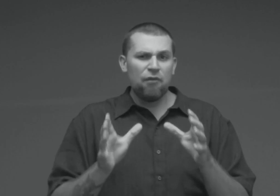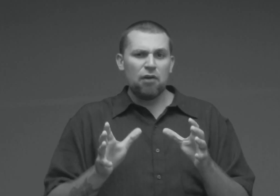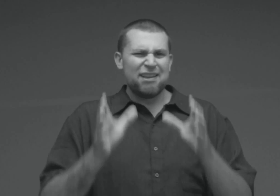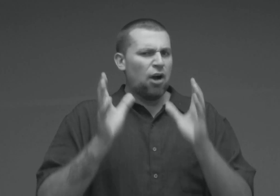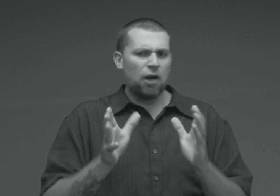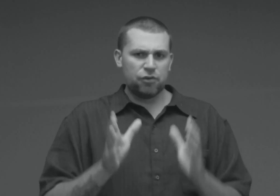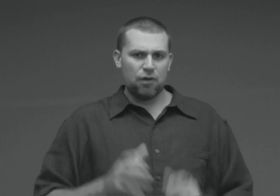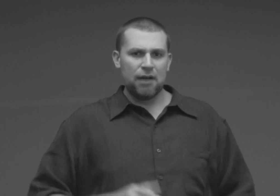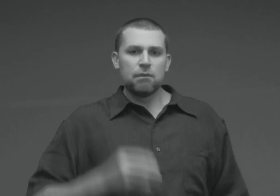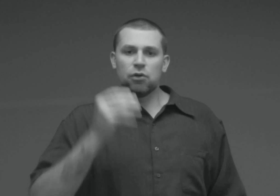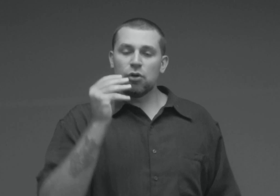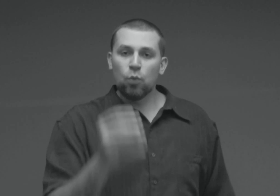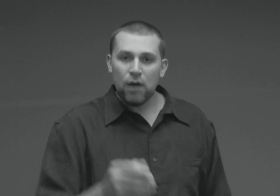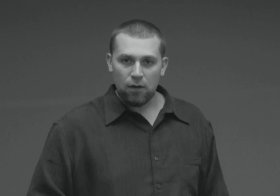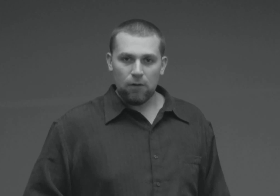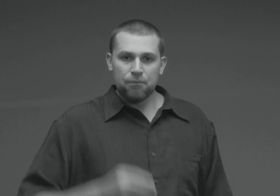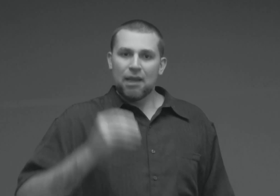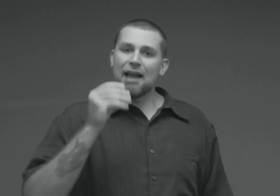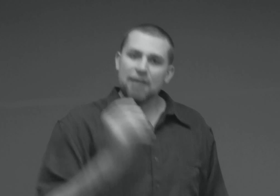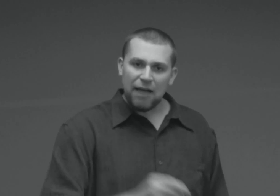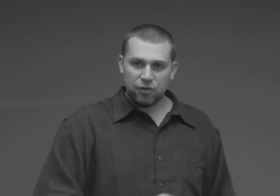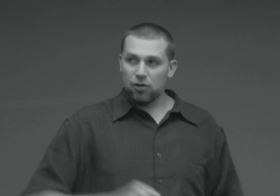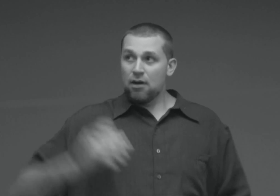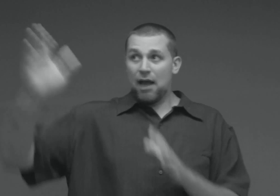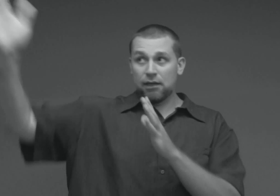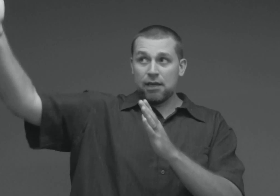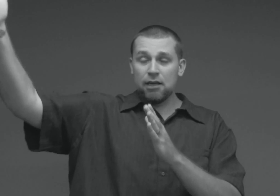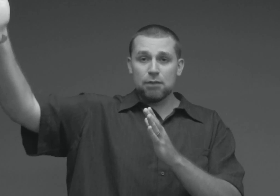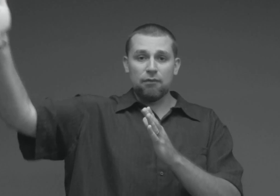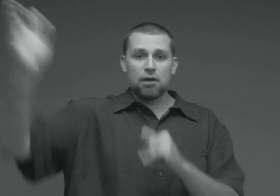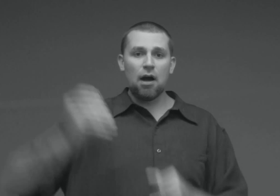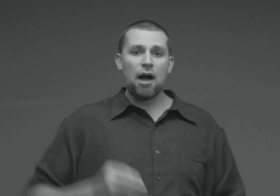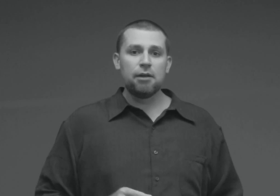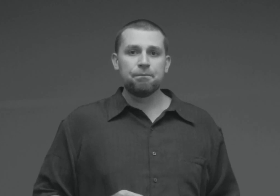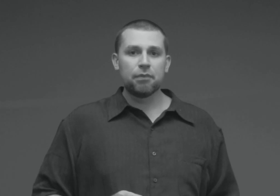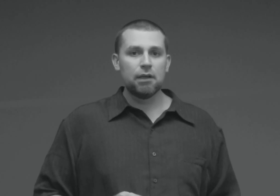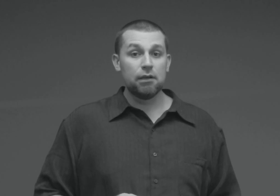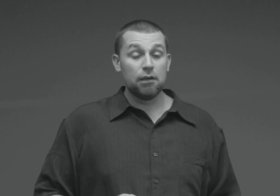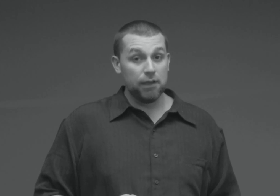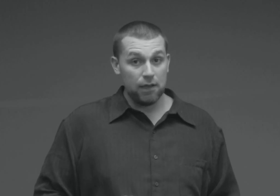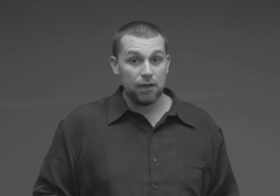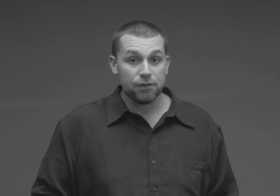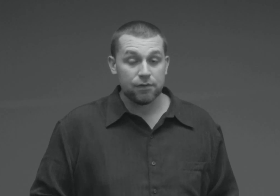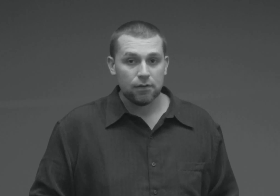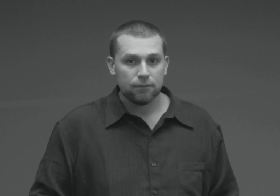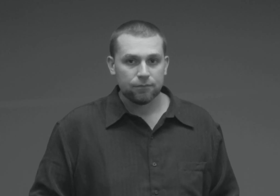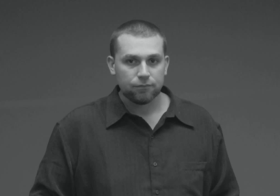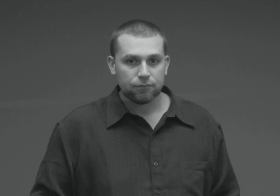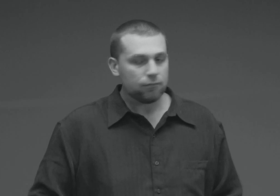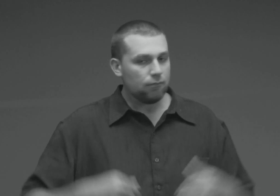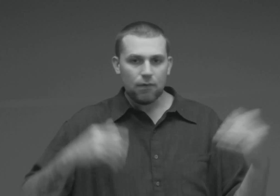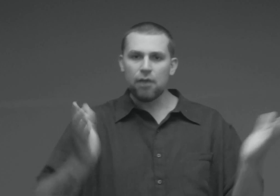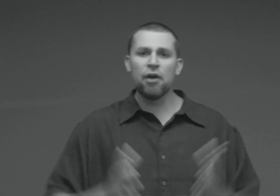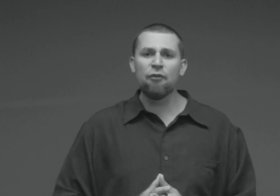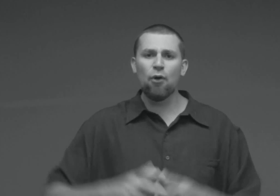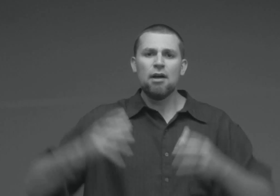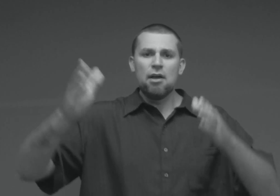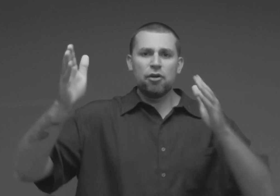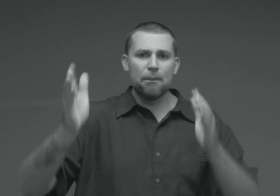very contrary to the will and nature and kingdom of God? It is. Therefore, to the